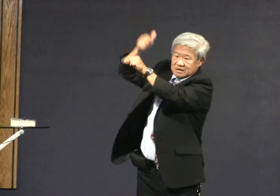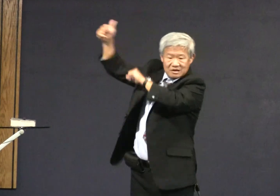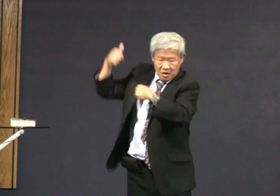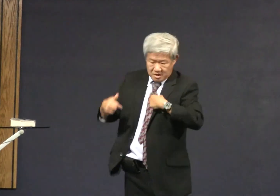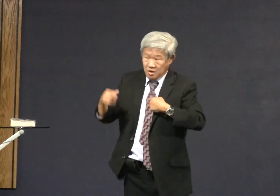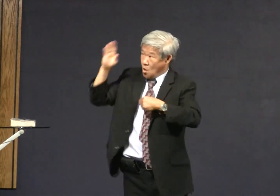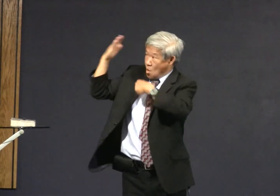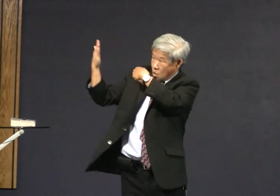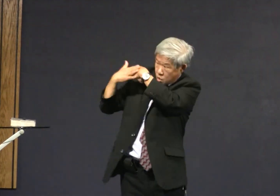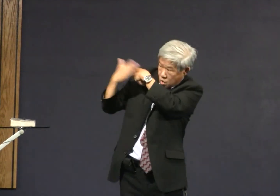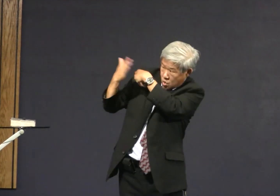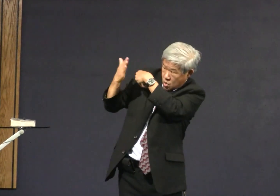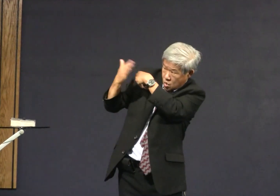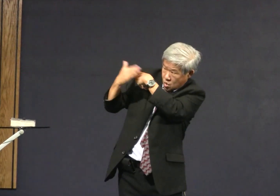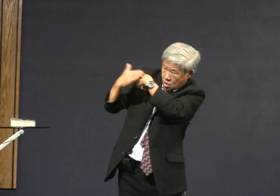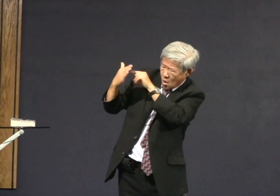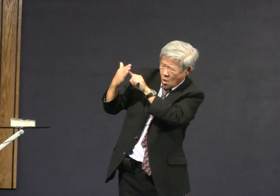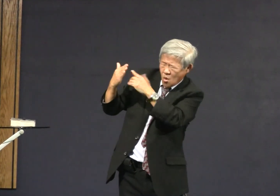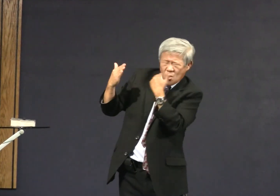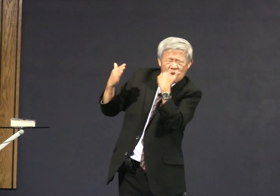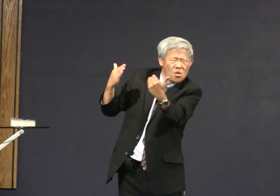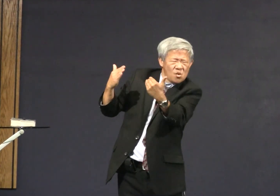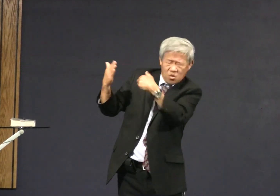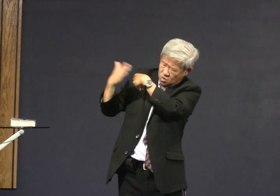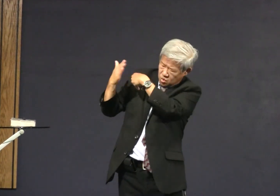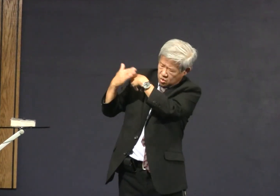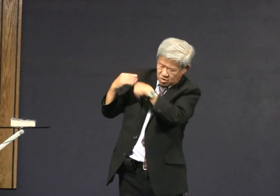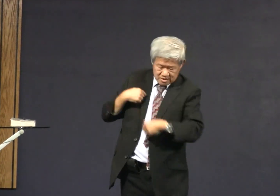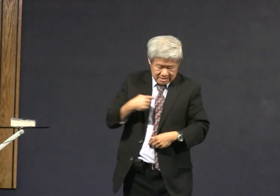you can't blame God God is trying to warn you